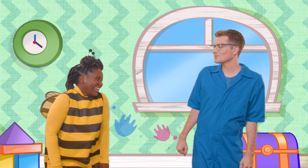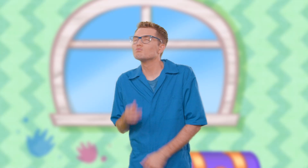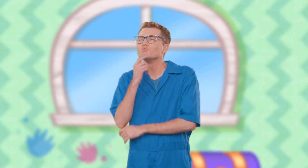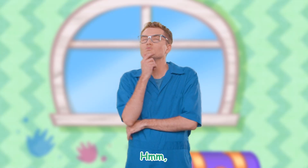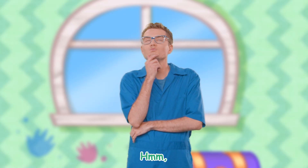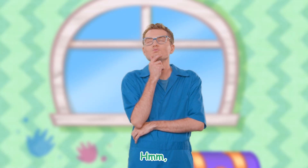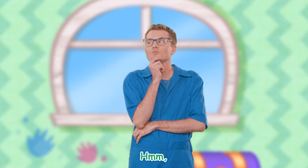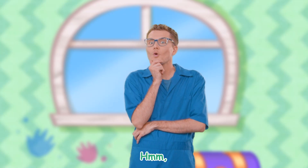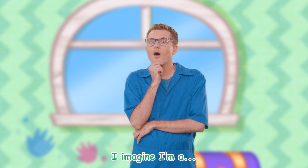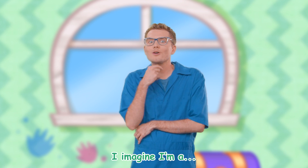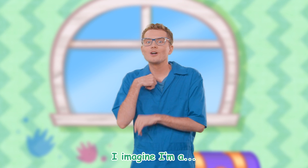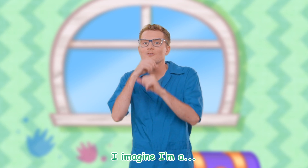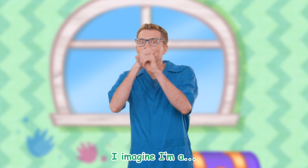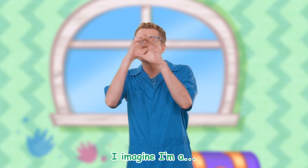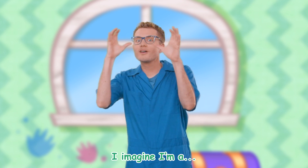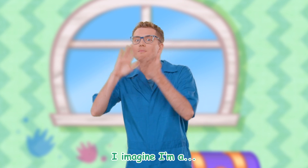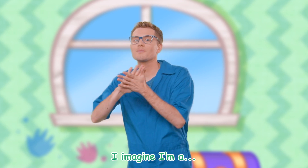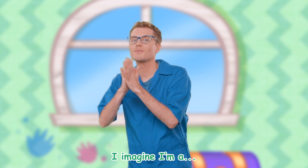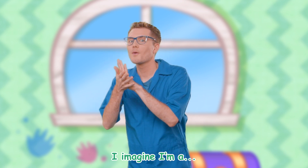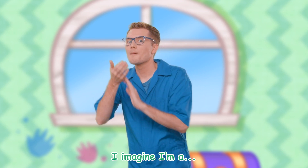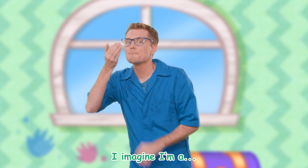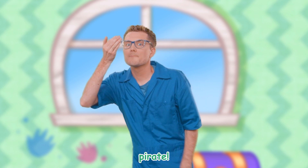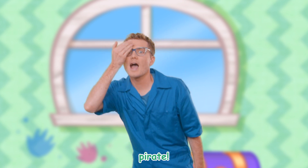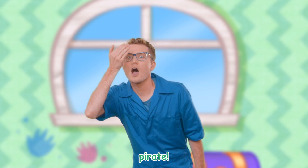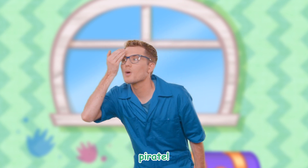Hmm. I imagine I'm a pirate!